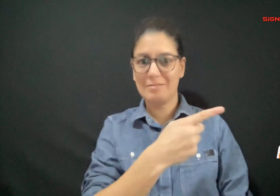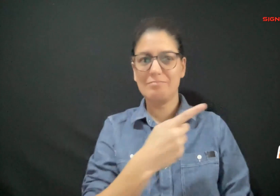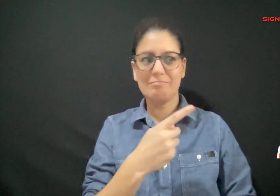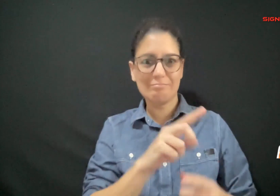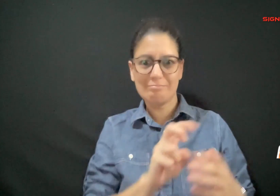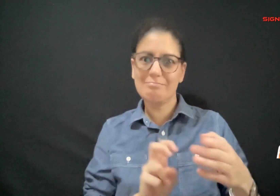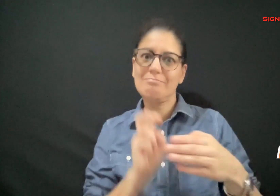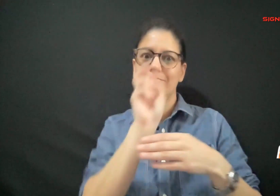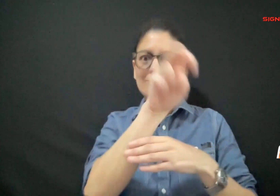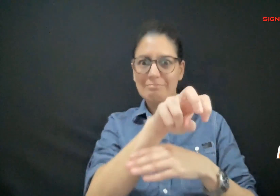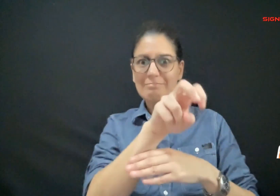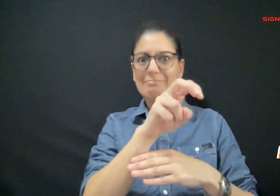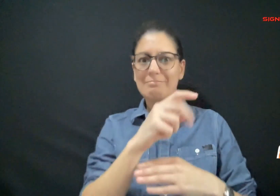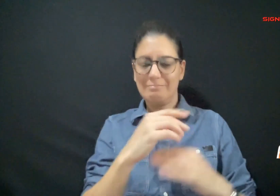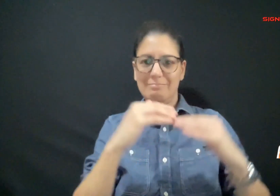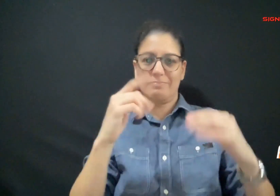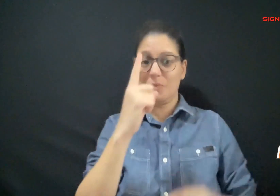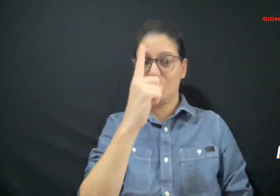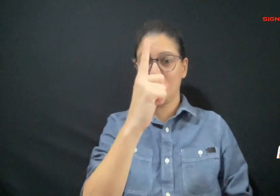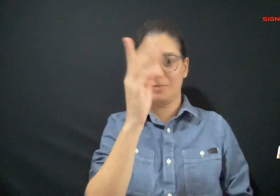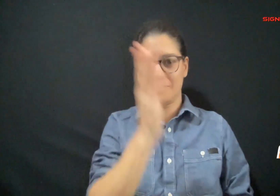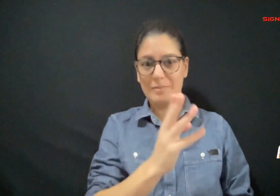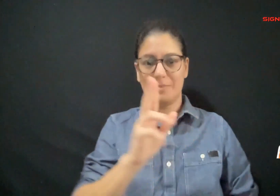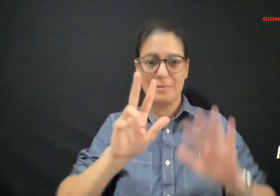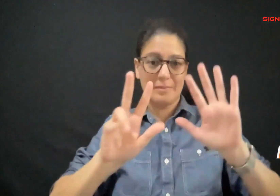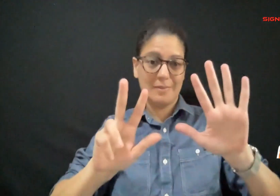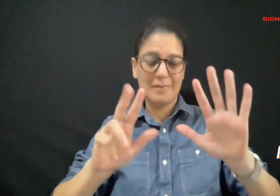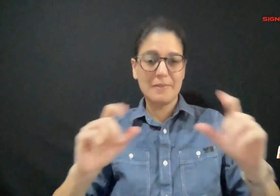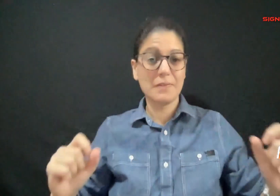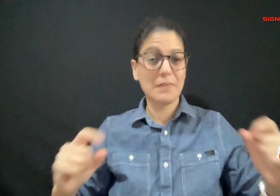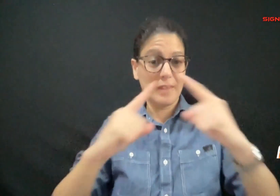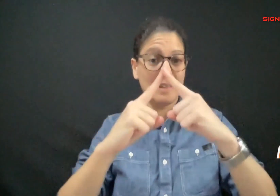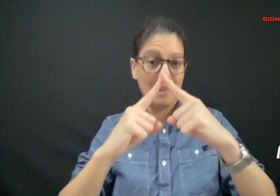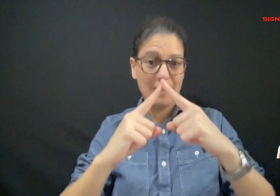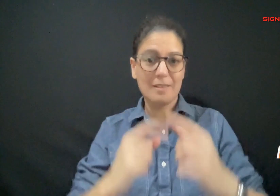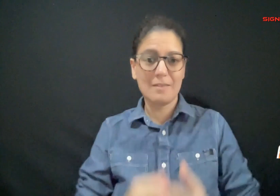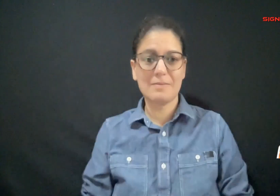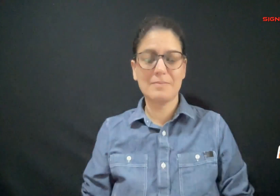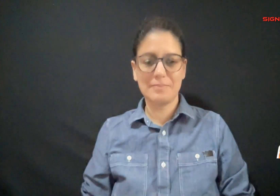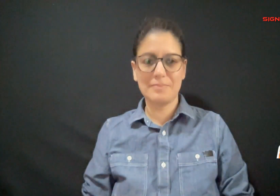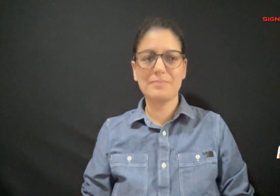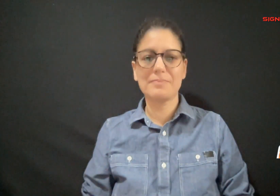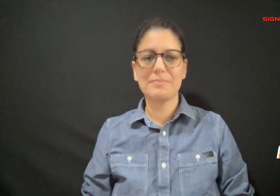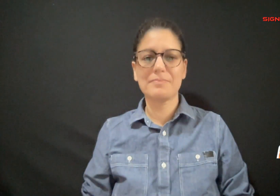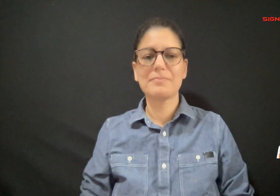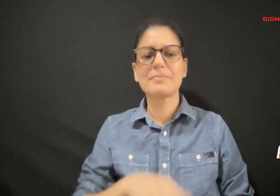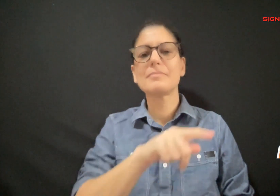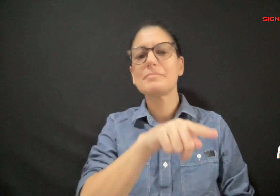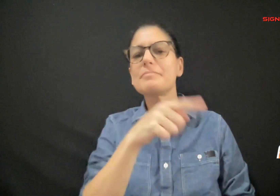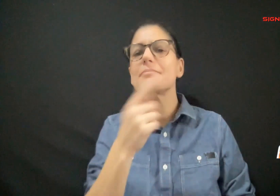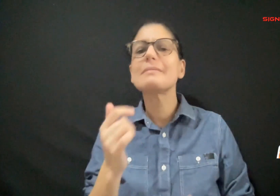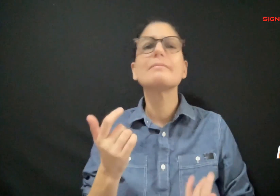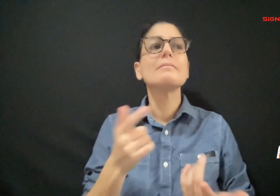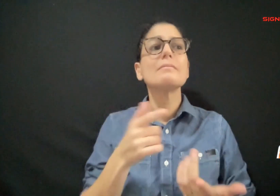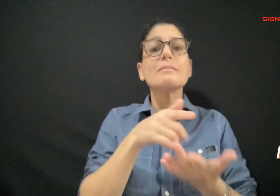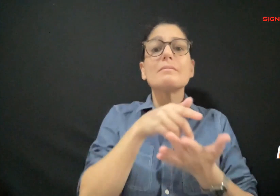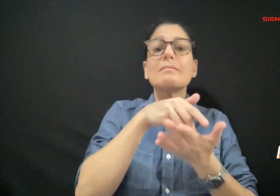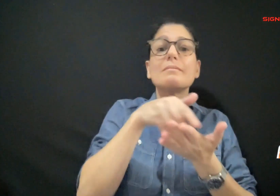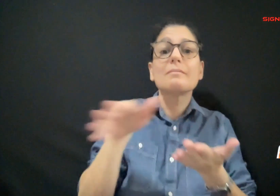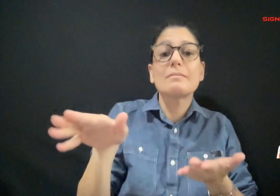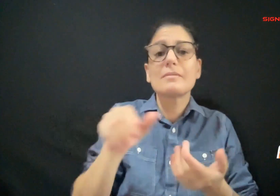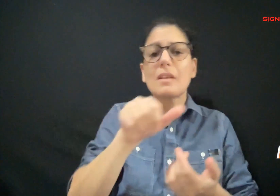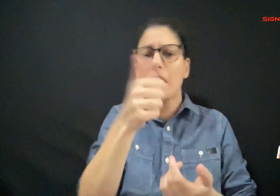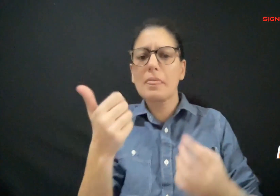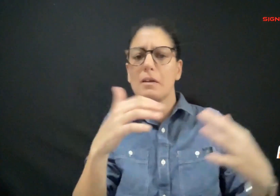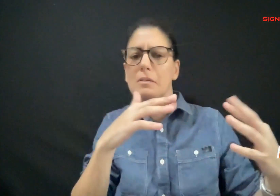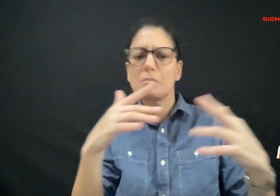and